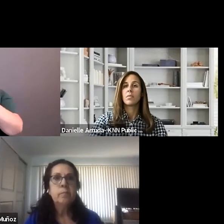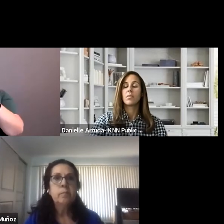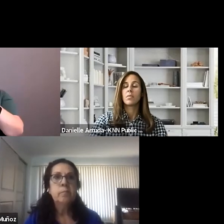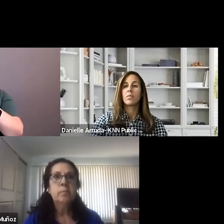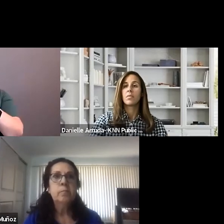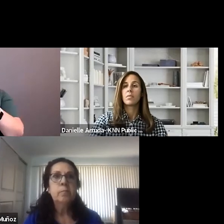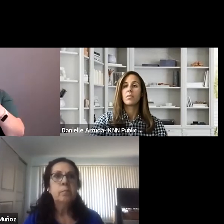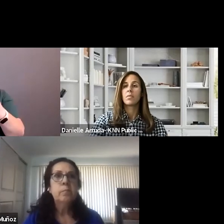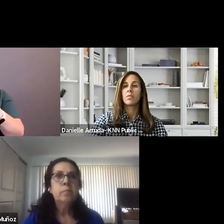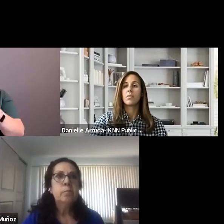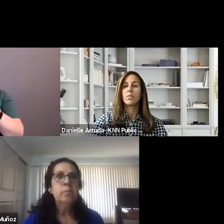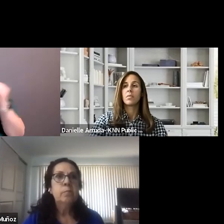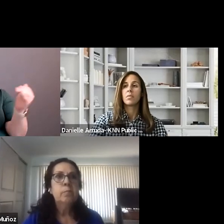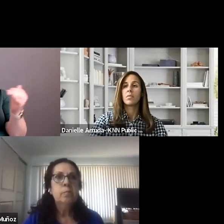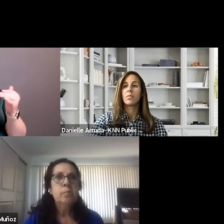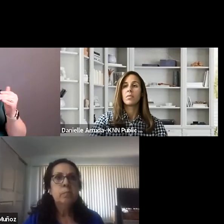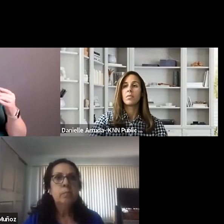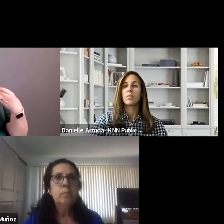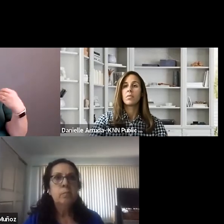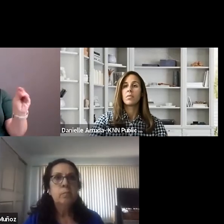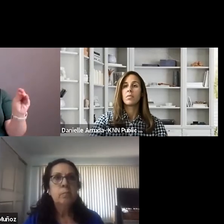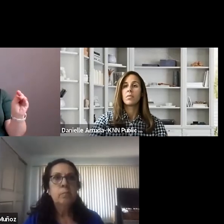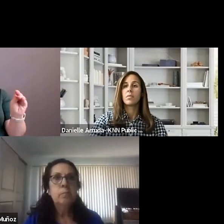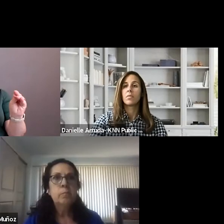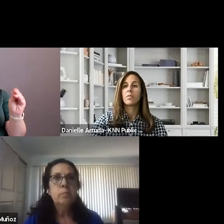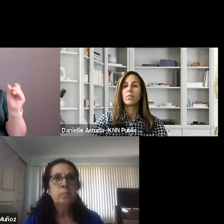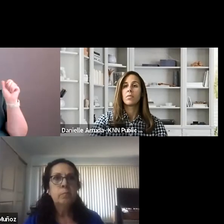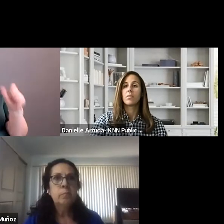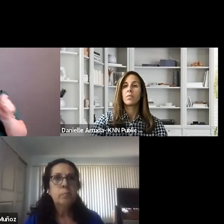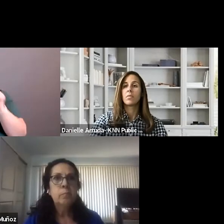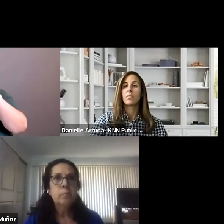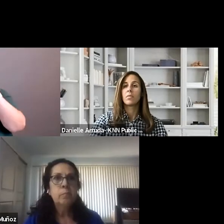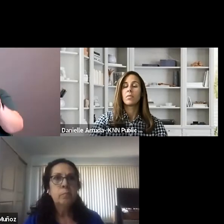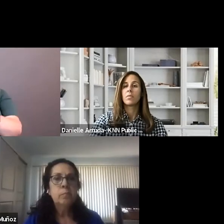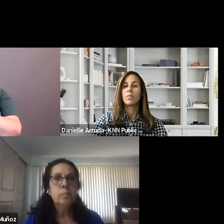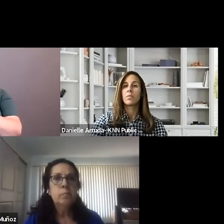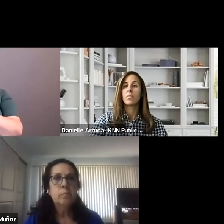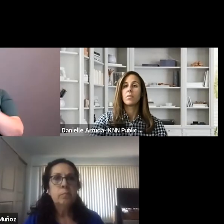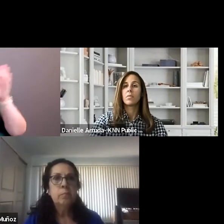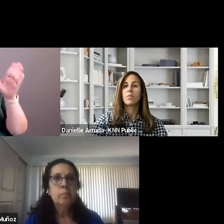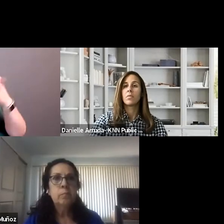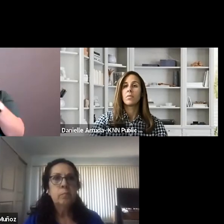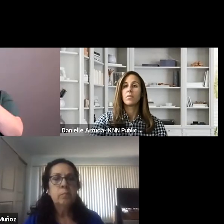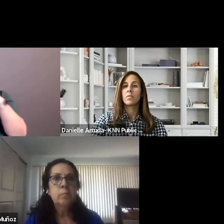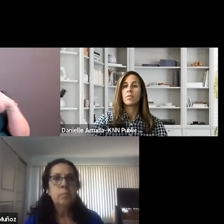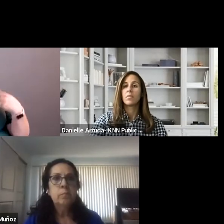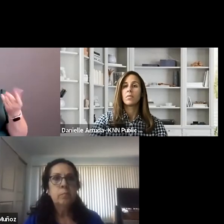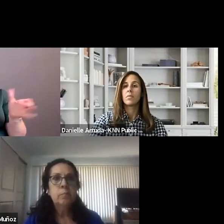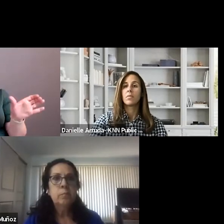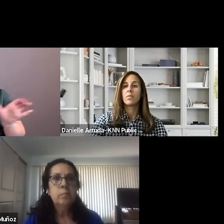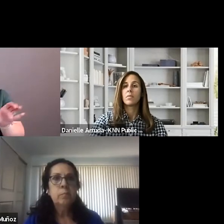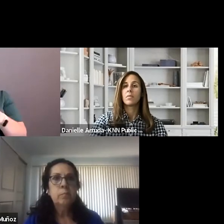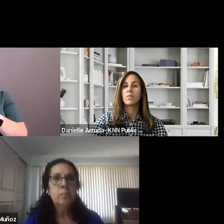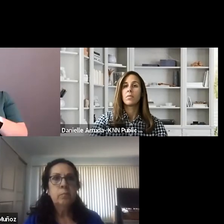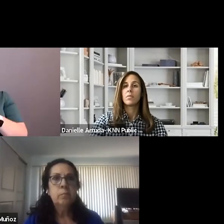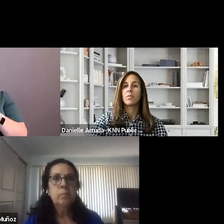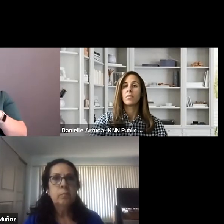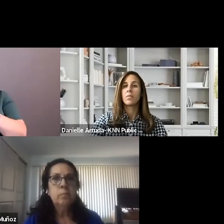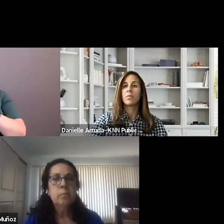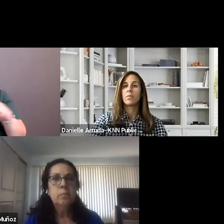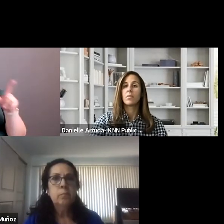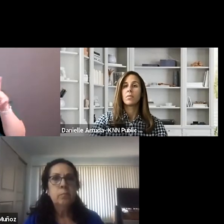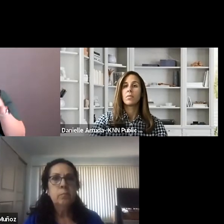stage of the bond sales and that we can just continue working on the great projects that we're doing. Next slide, please.